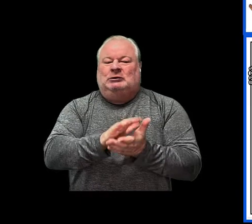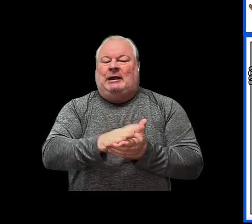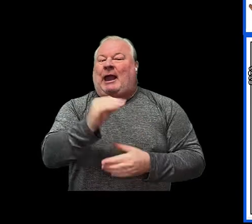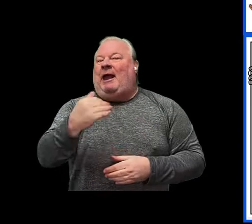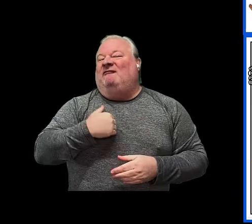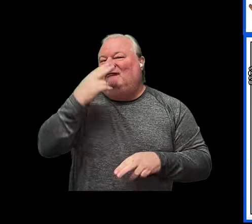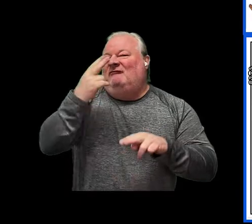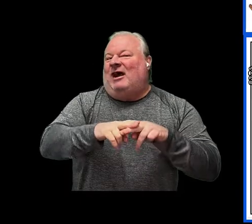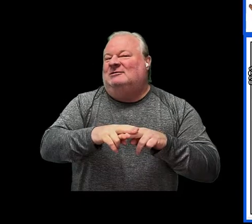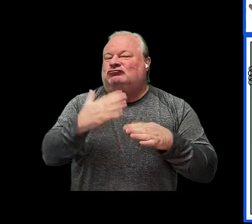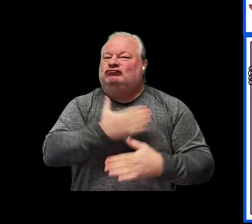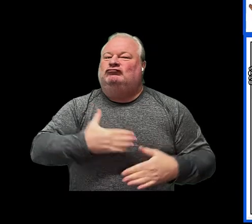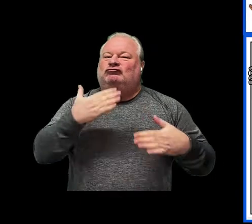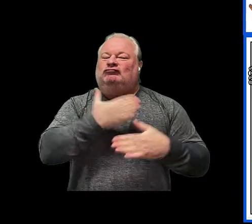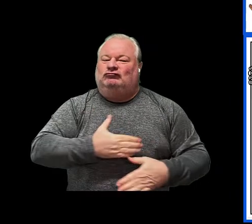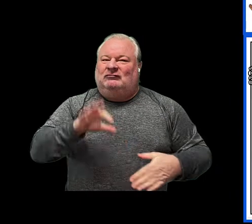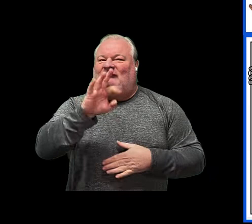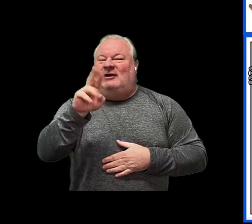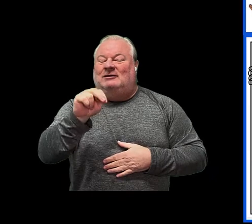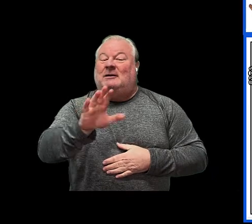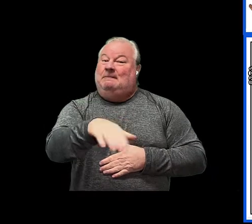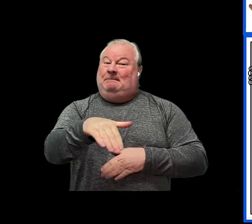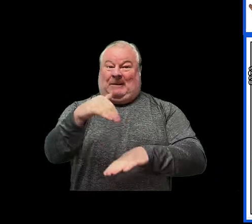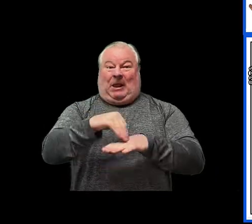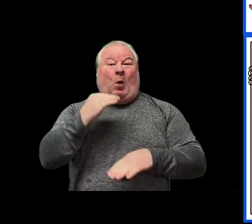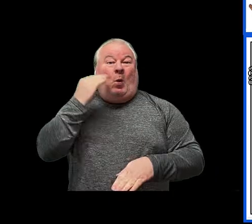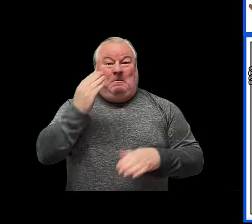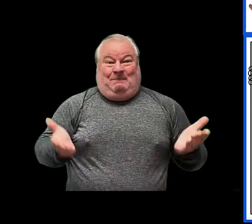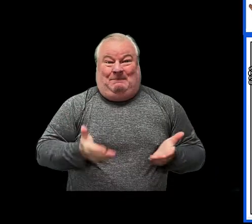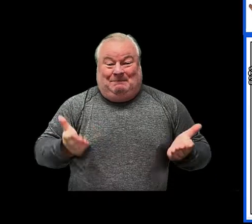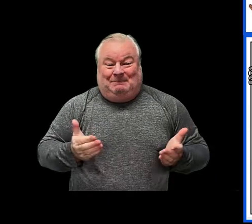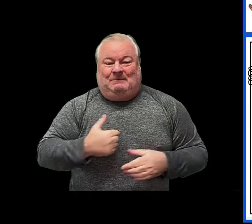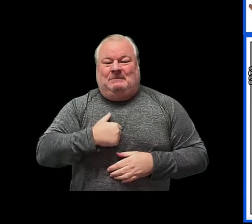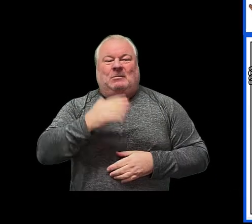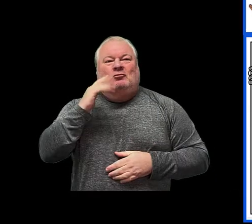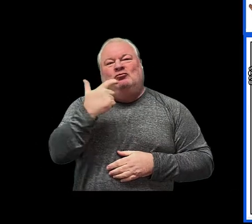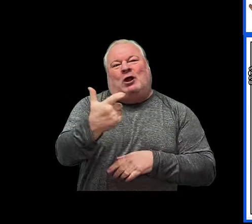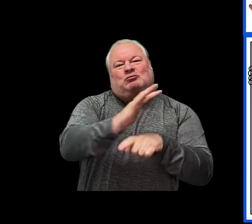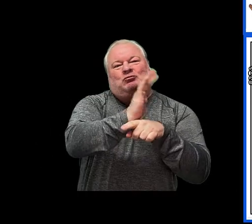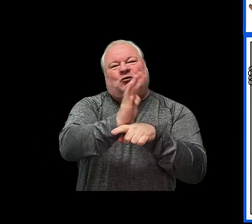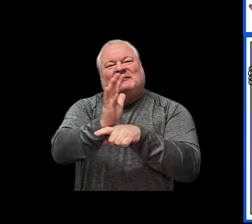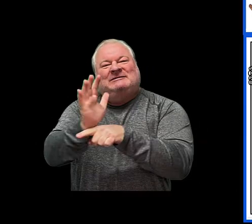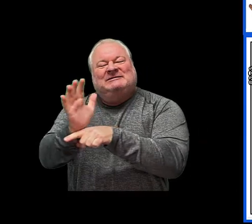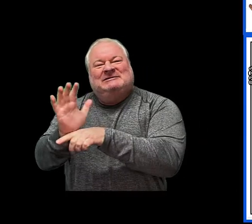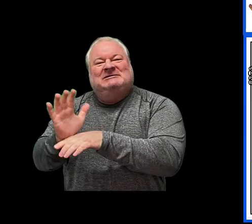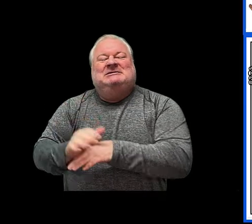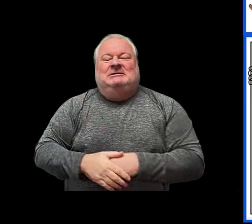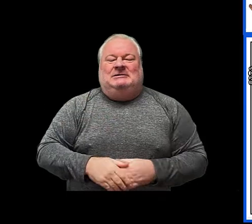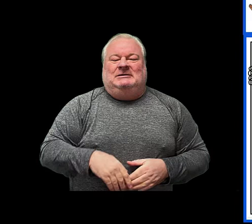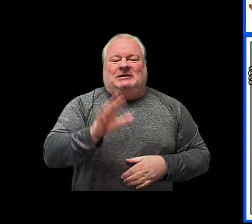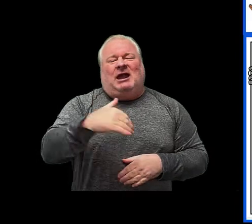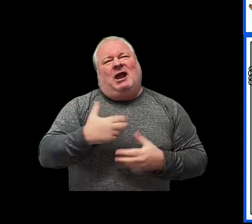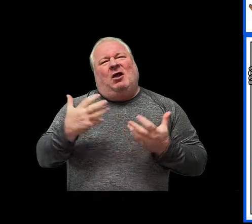and have fun at home i will watch movies i